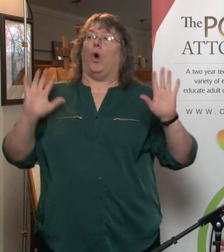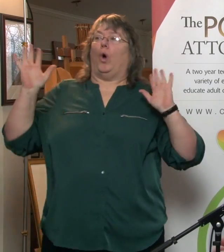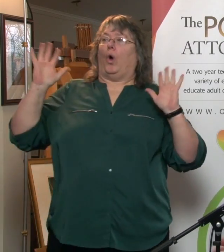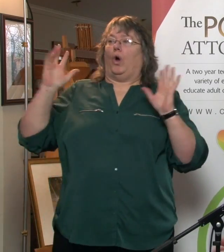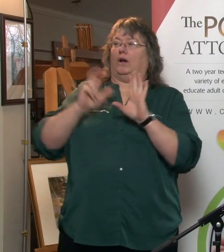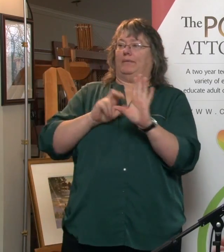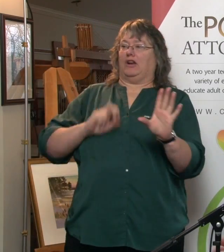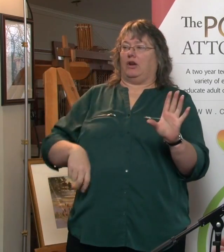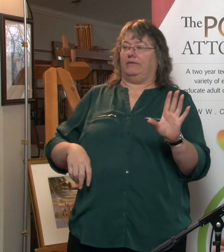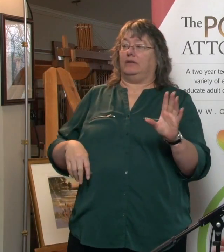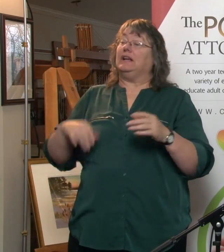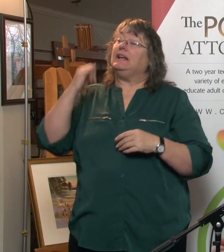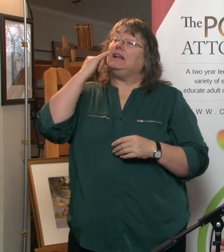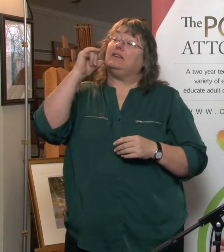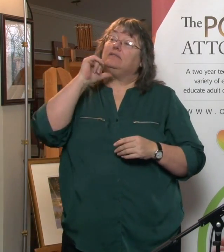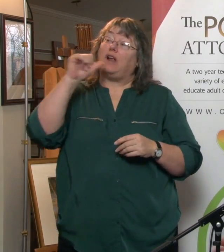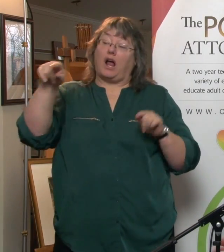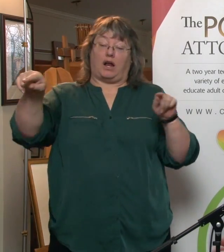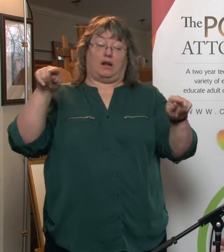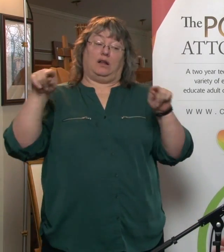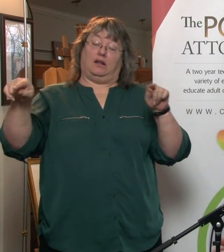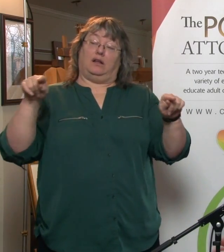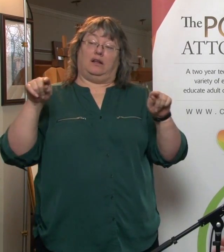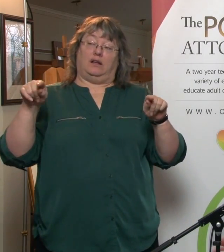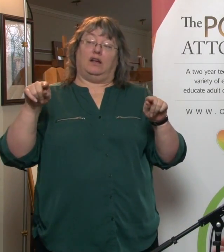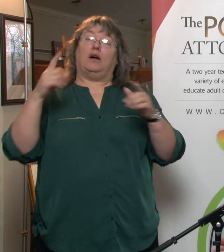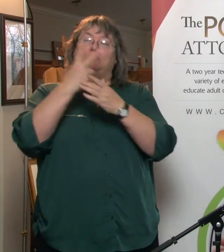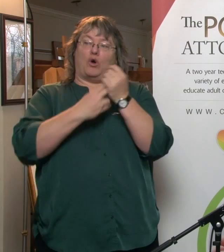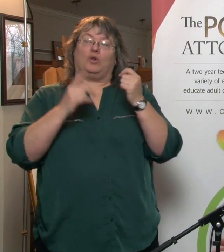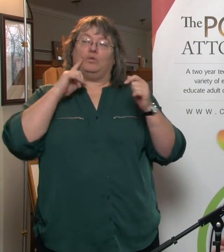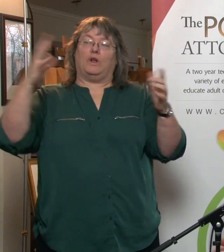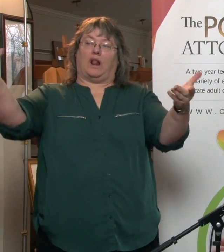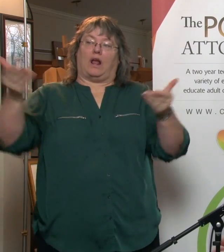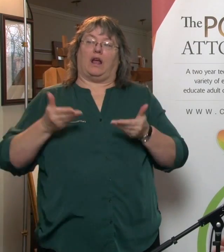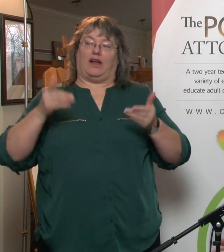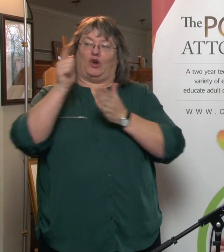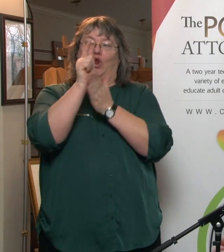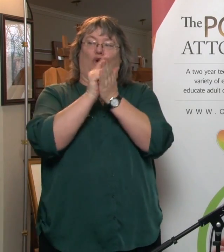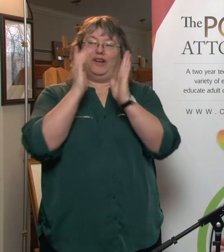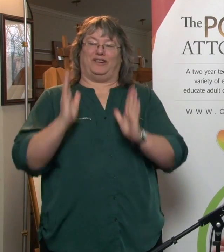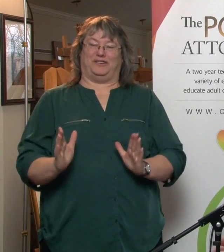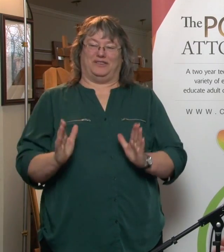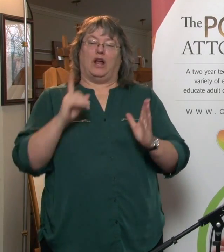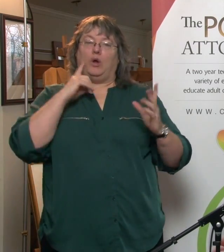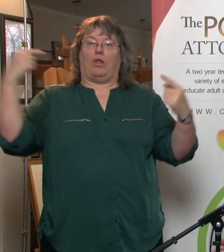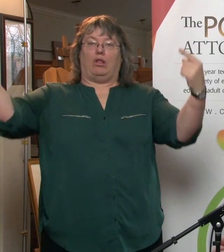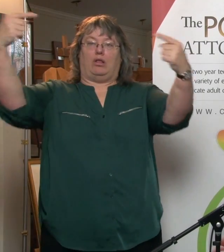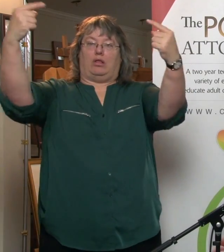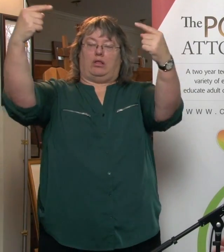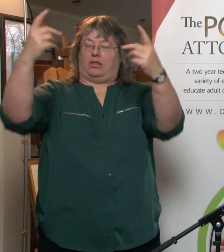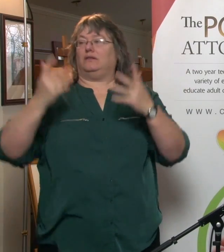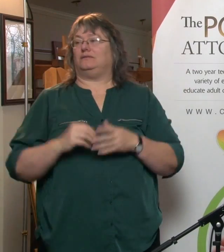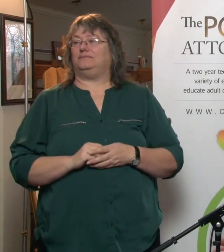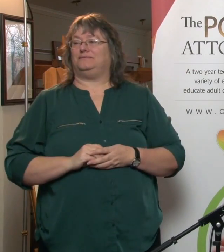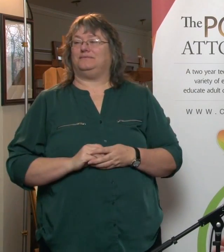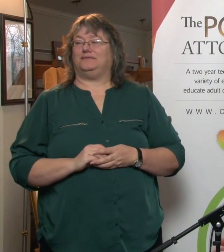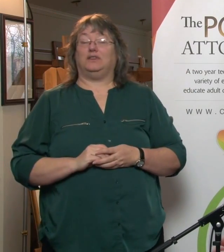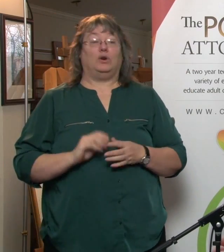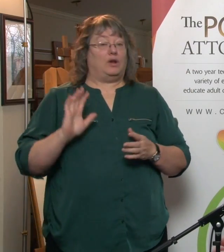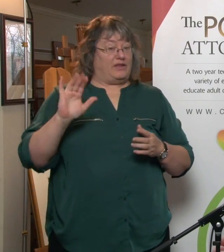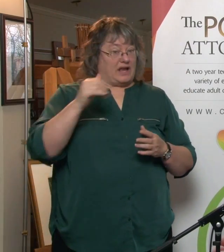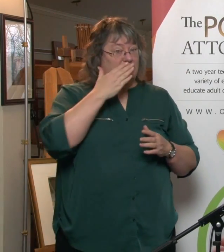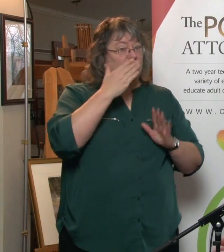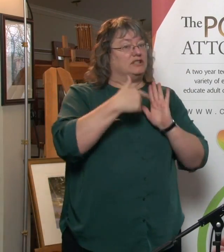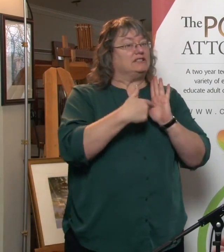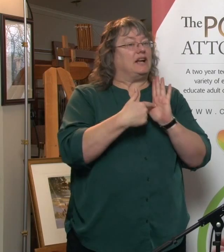off. If not, both sides, as they like to say, lawyer up, and they fight it out. But so that's actually a very